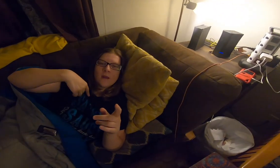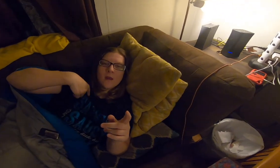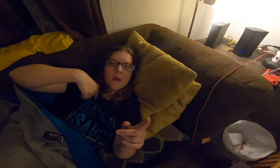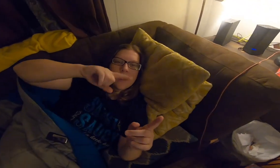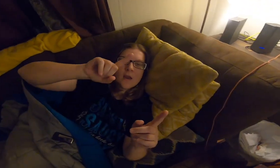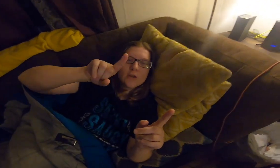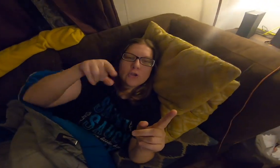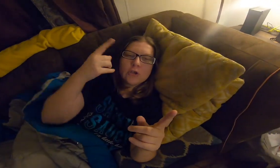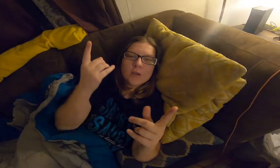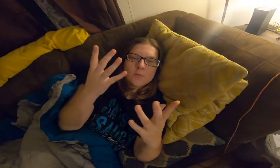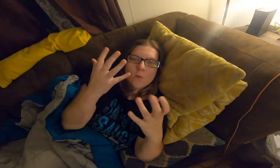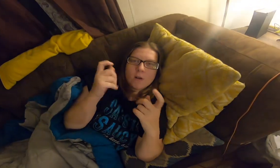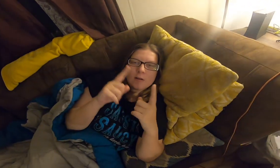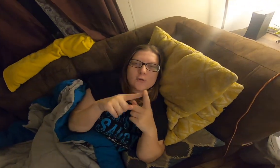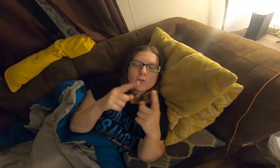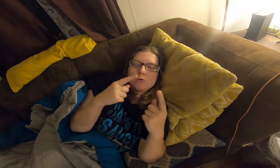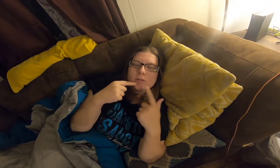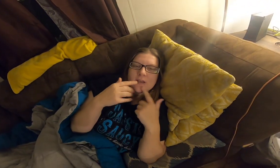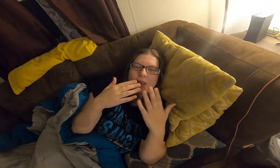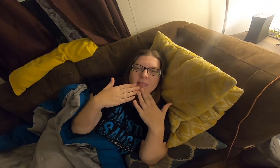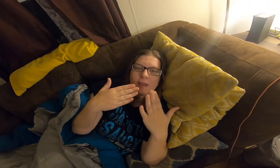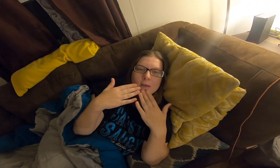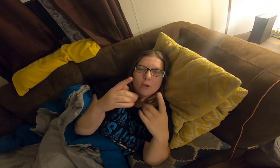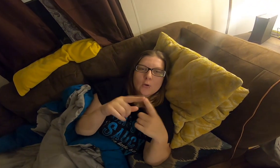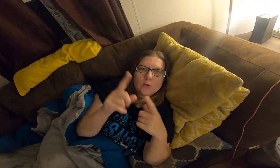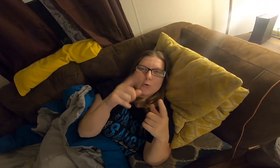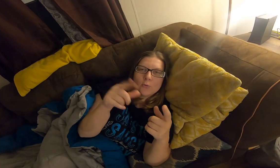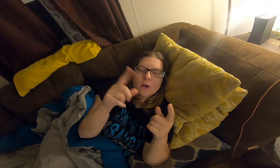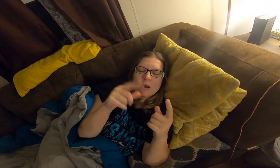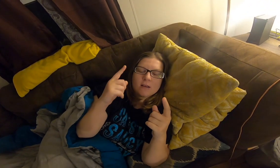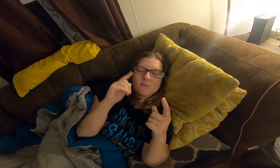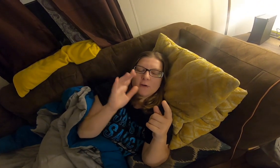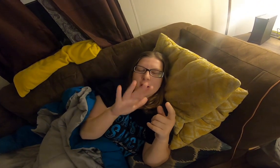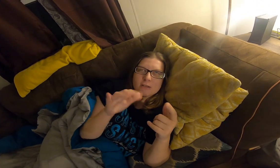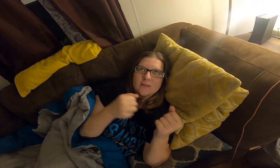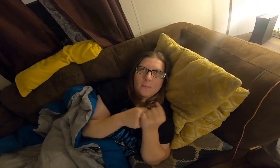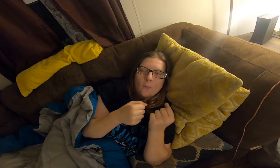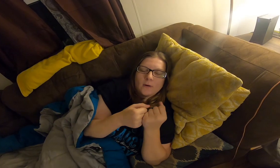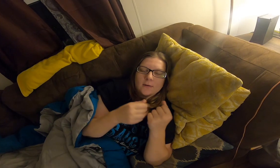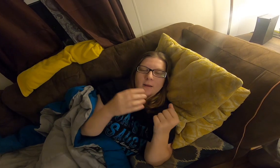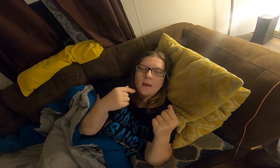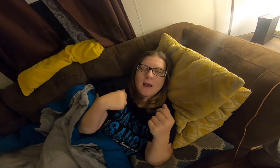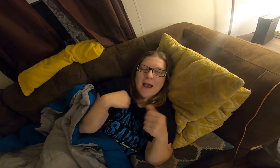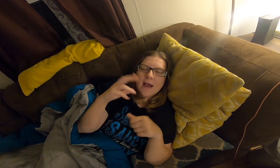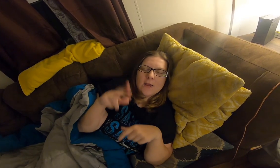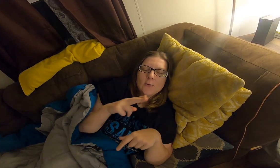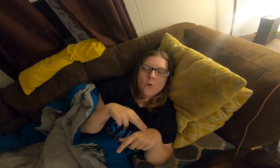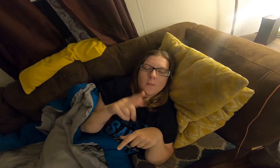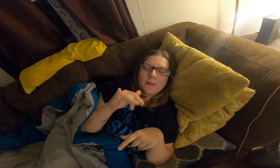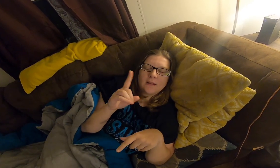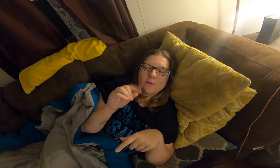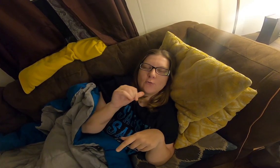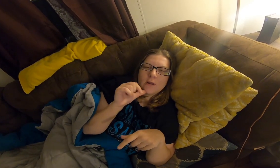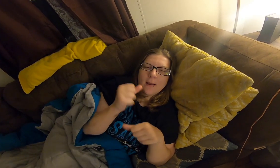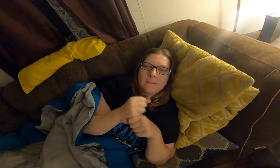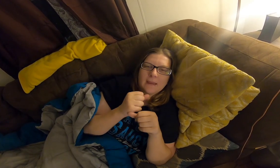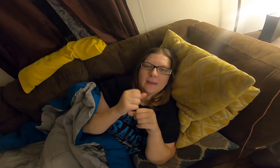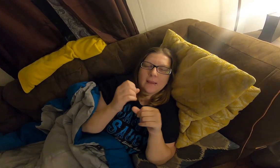i just wanted to say thank you to you guys for our support i normally do not make